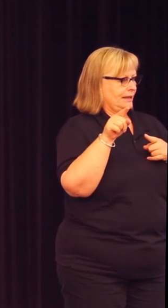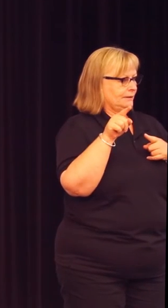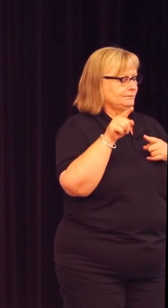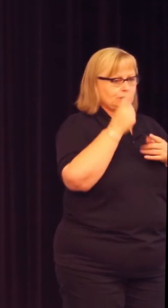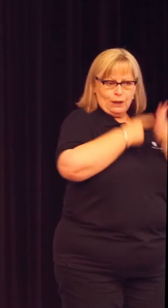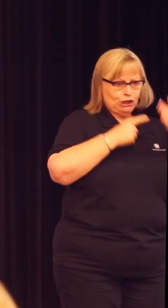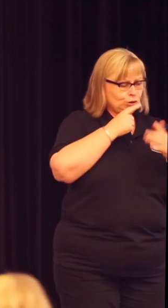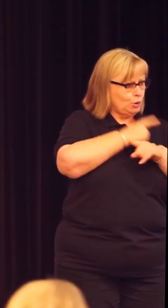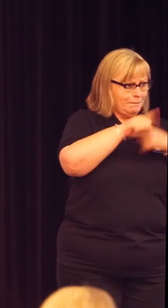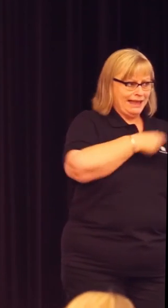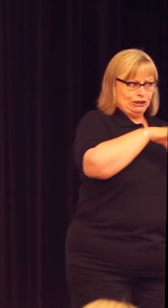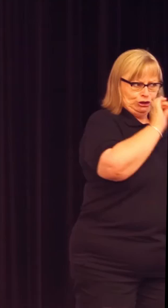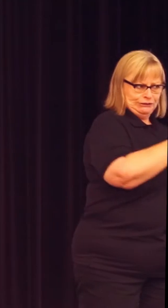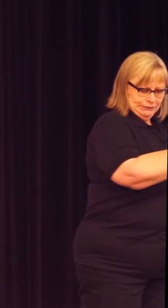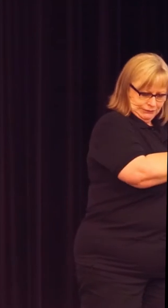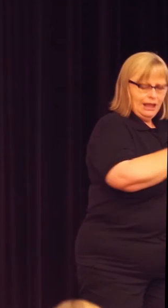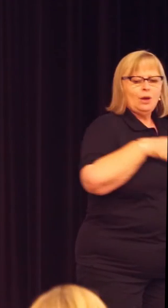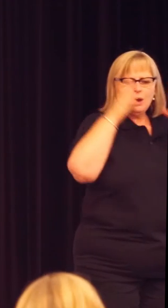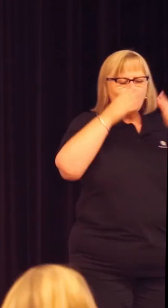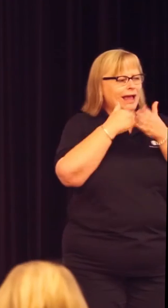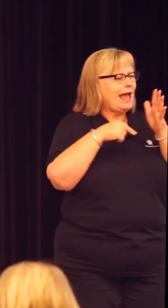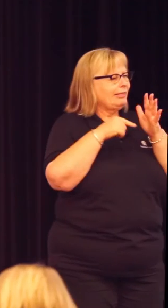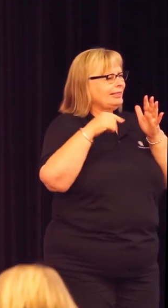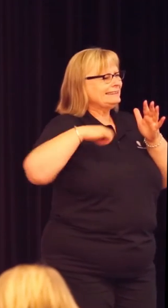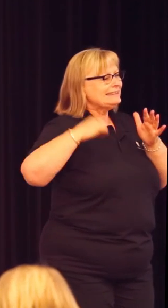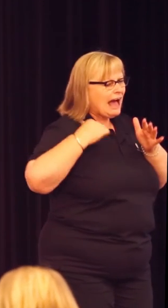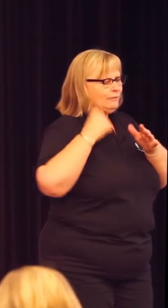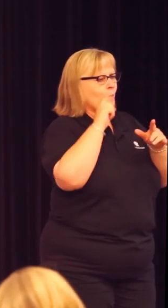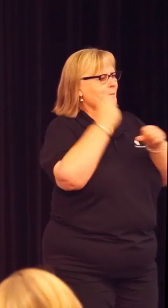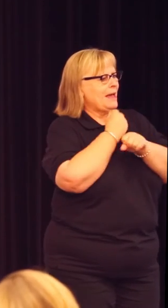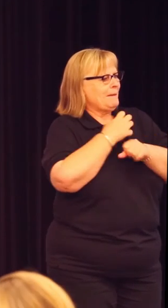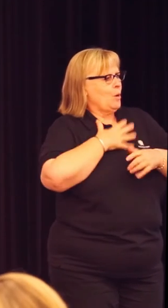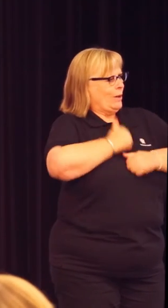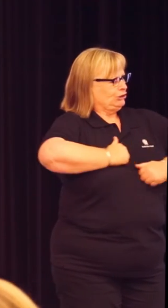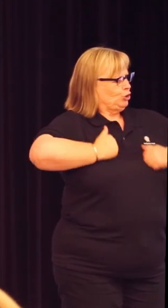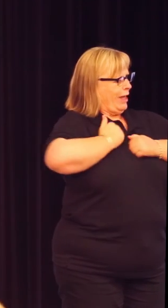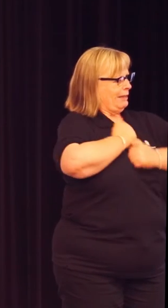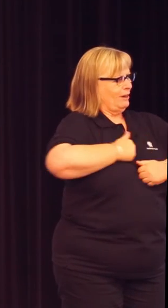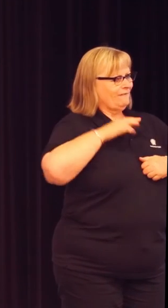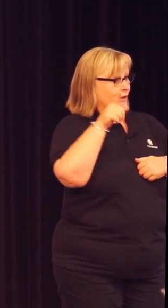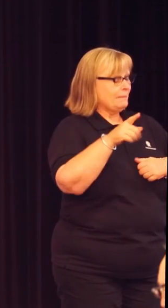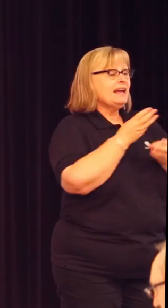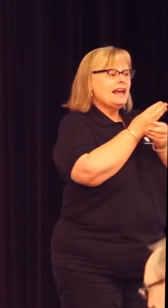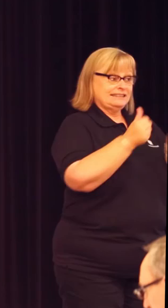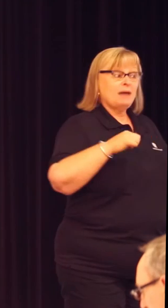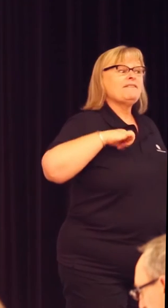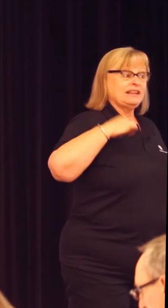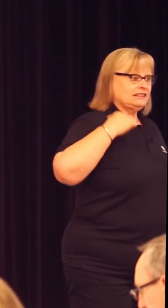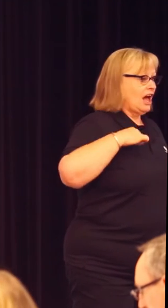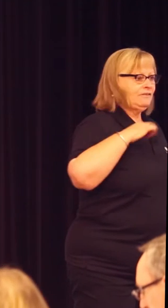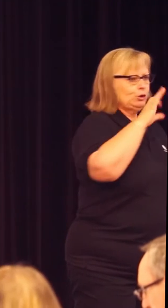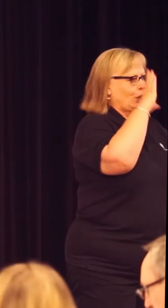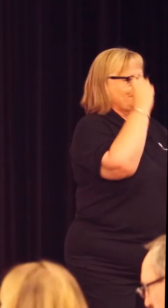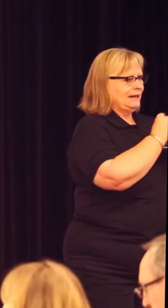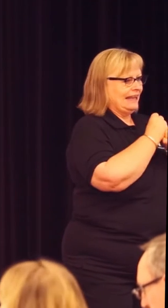of only talking about students, we have focused in on what would make this more enjoyable for them. So yes, we do have some staff that are, some who do not